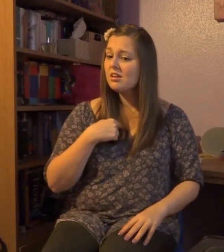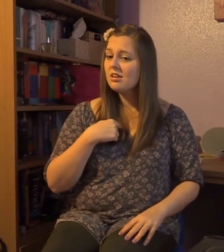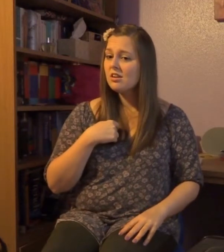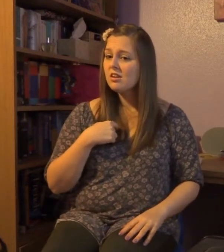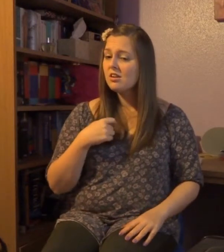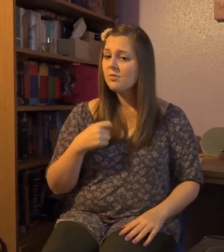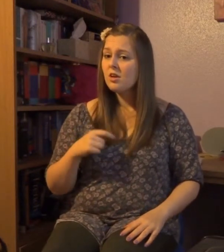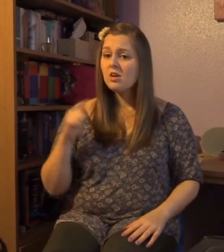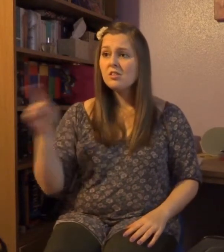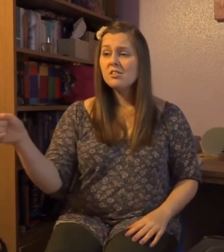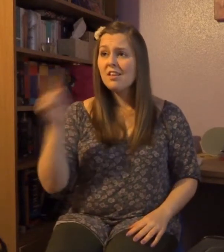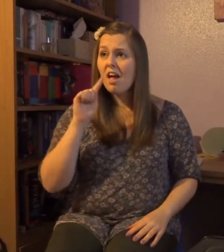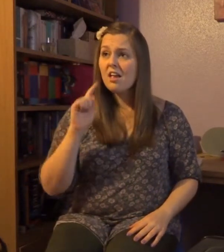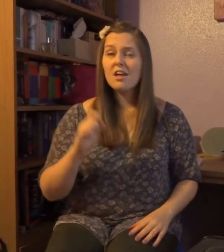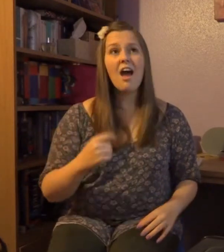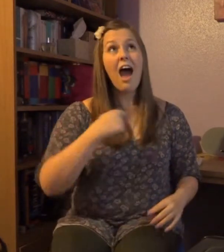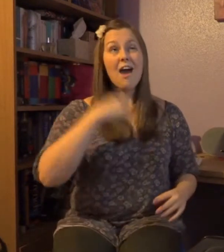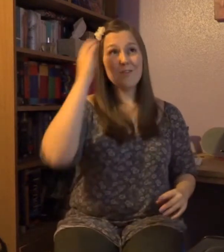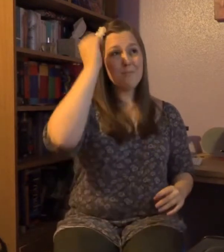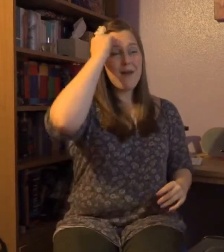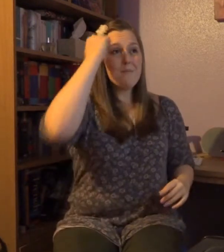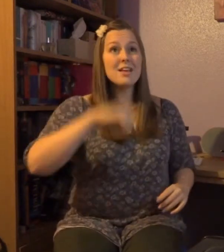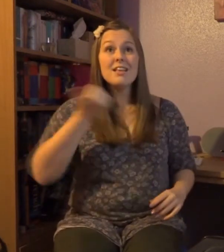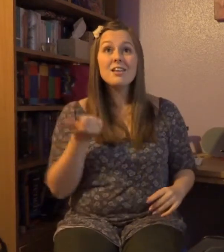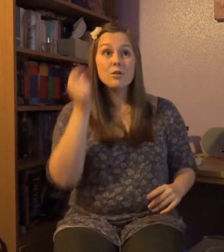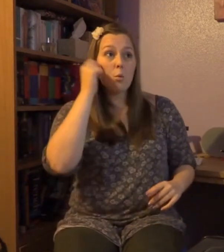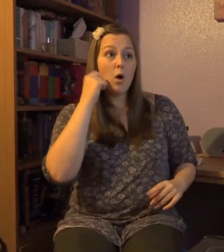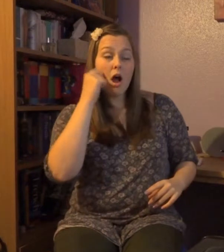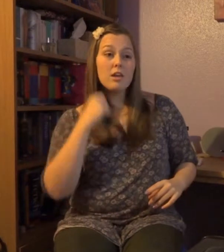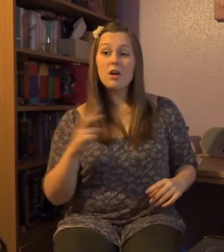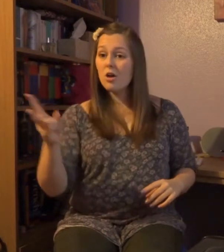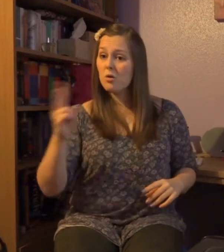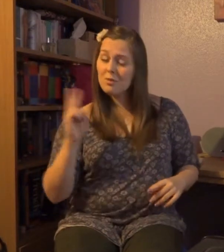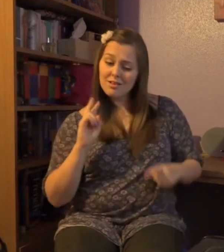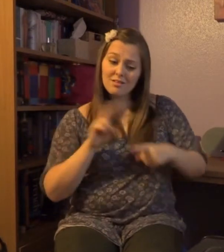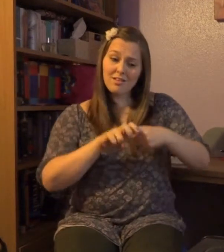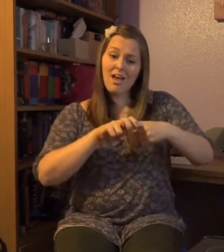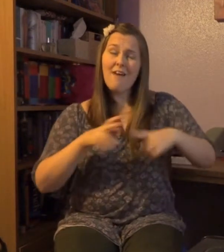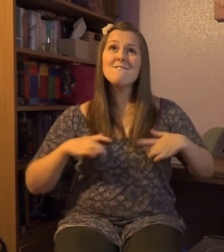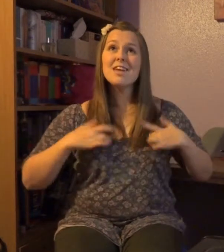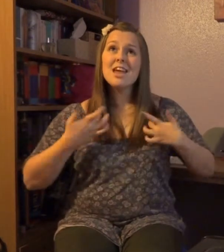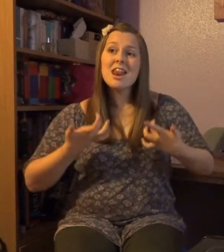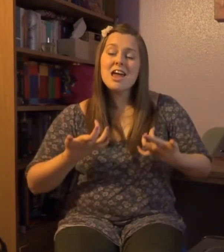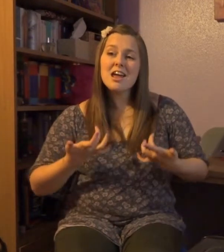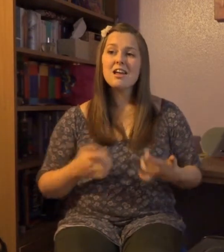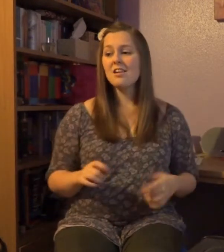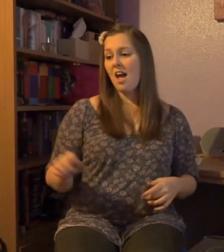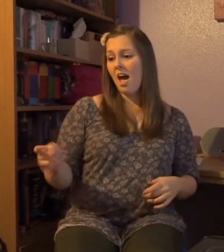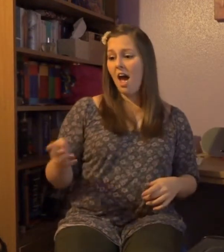You said I remember how he felt sitting by the water And every time I